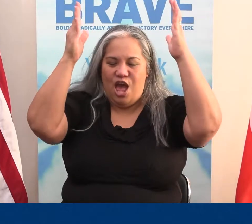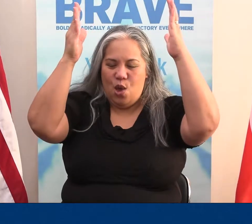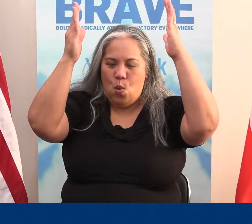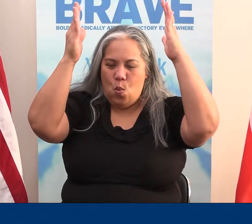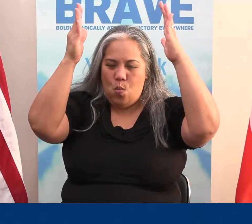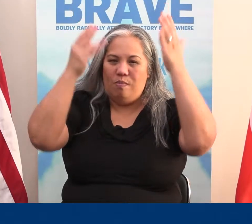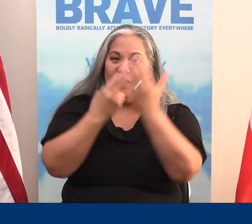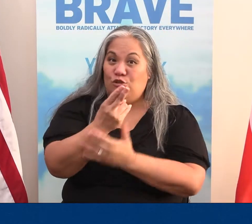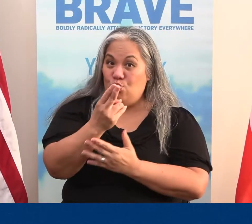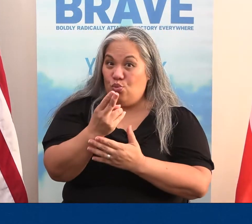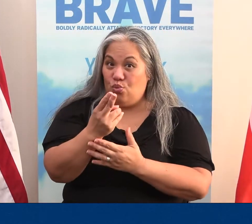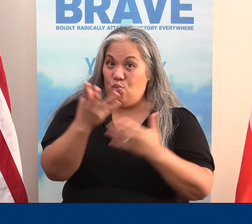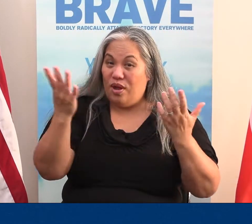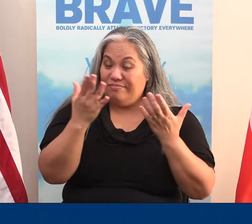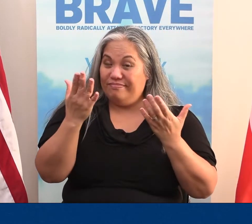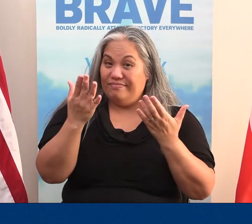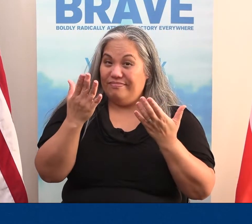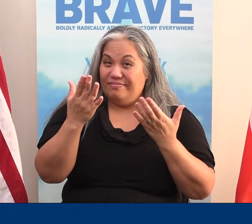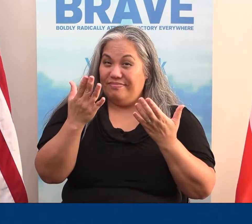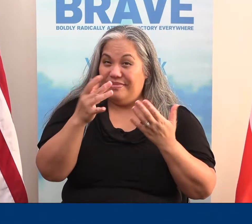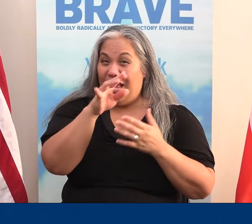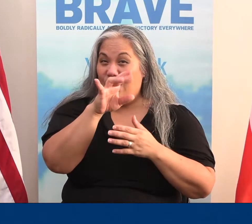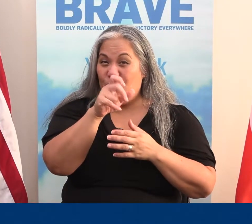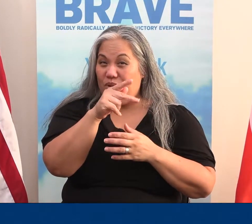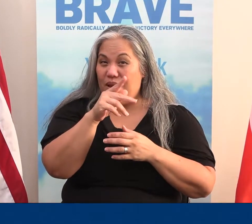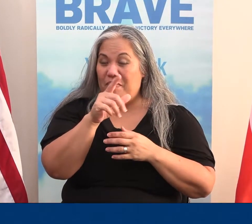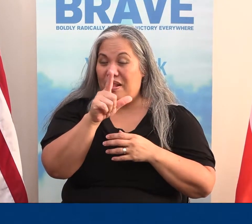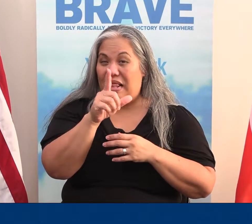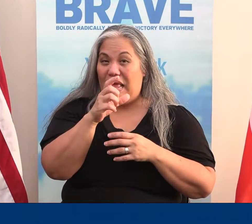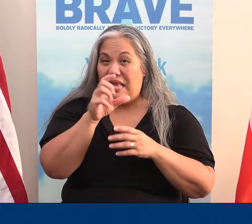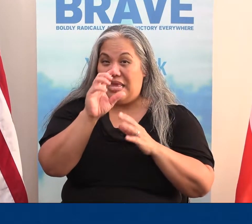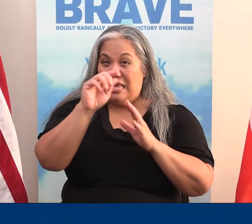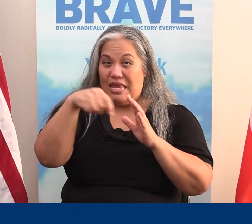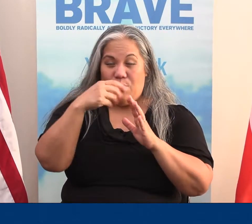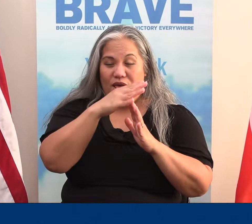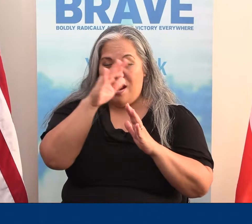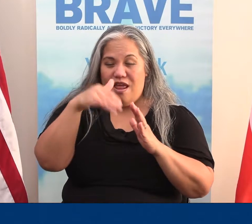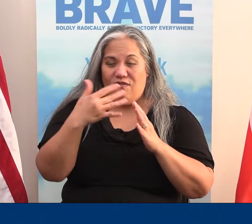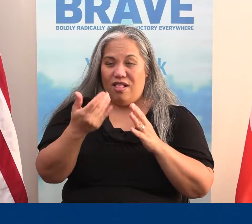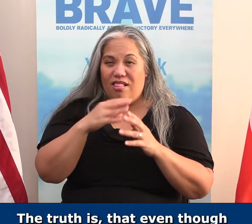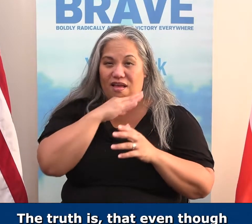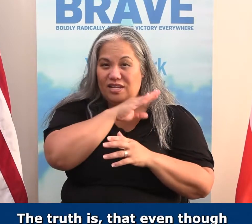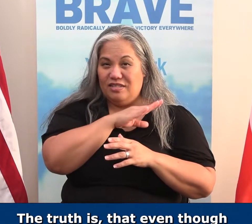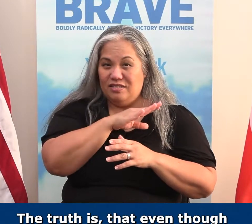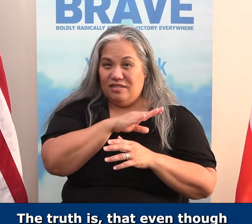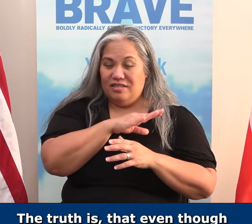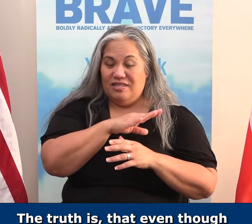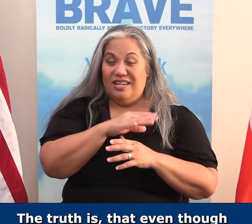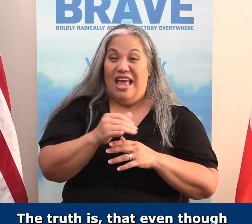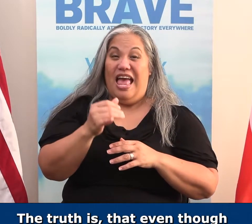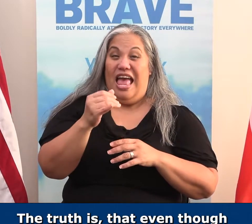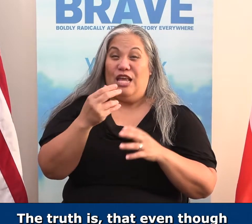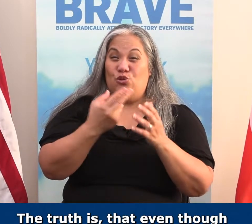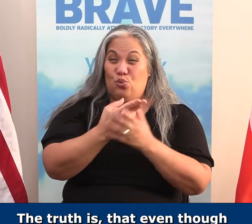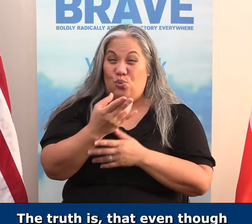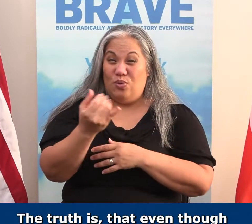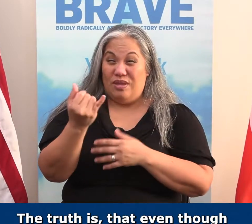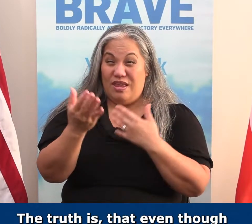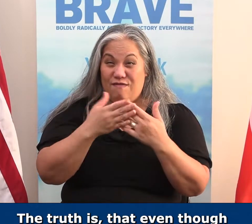But the truth is, and the replay camera never lies, the truth is, is that even though you were